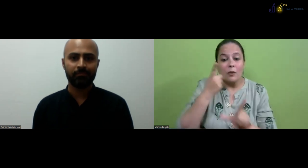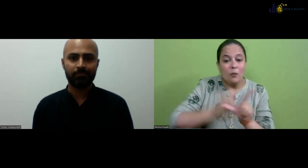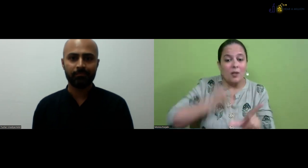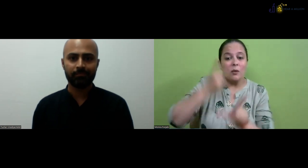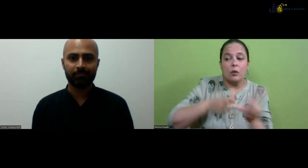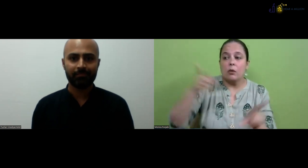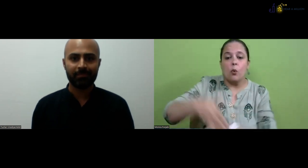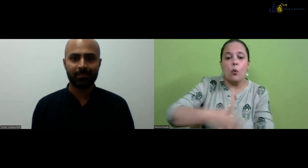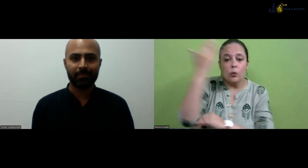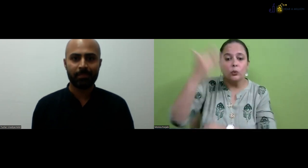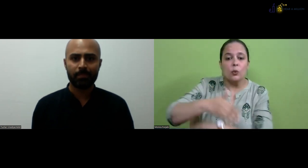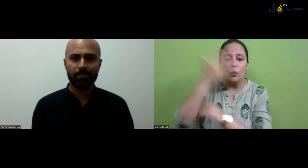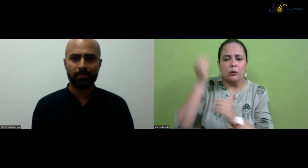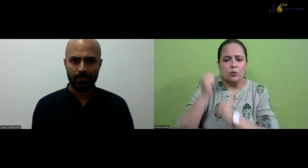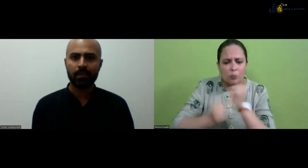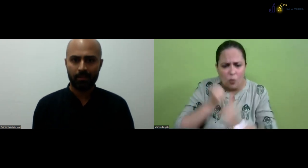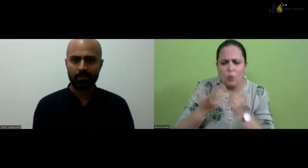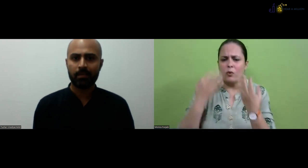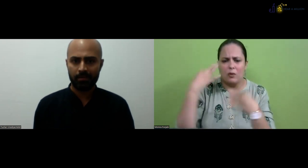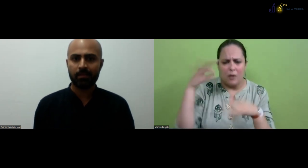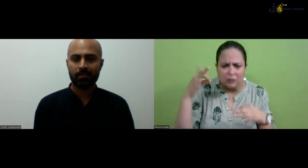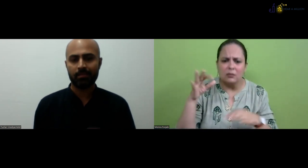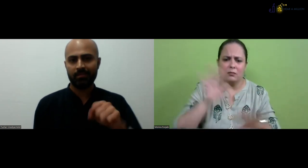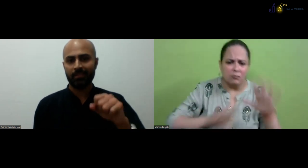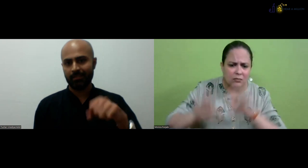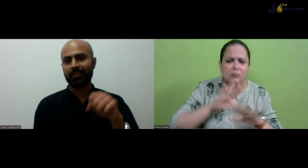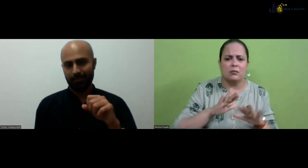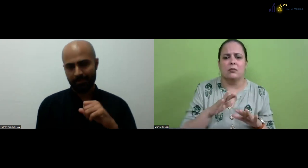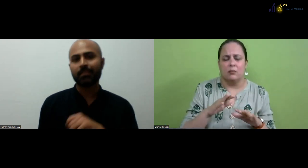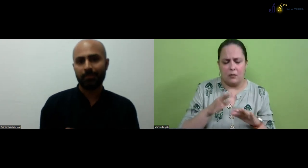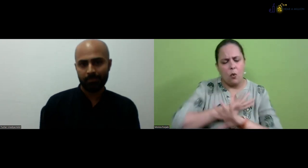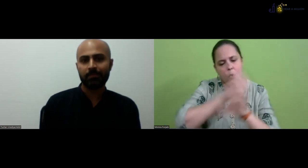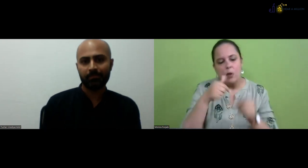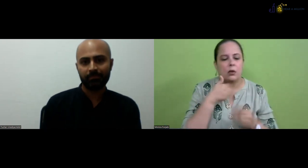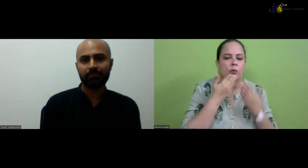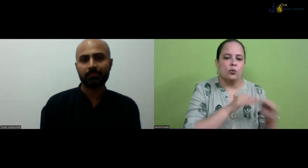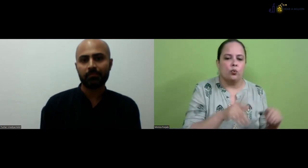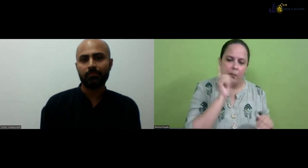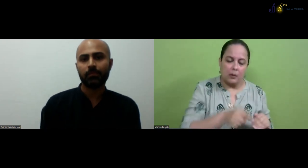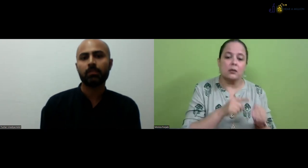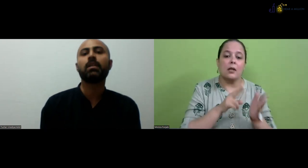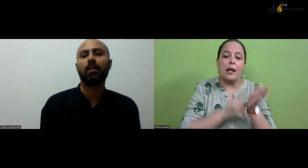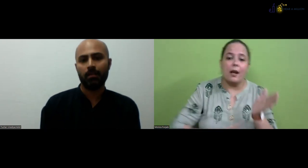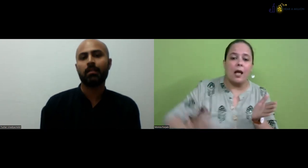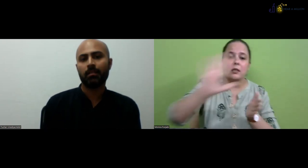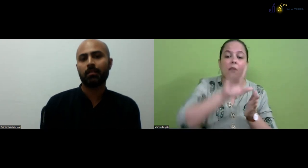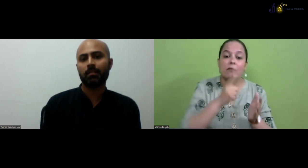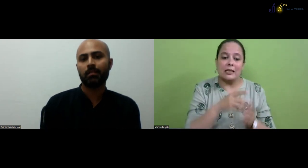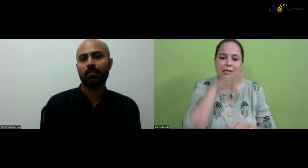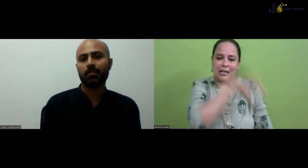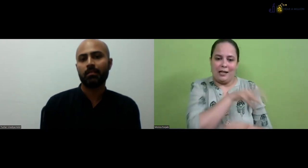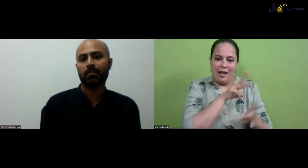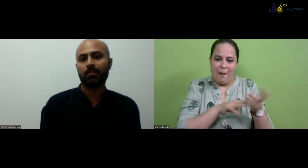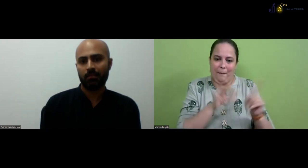affiliated with both of the organization. So the every year when they are hosting any sports competitions or the dance competition. So we